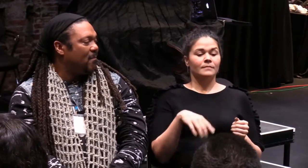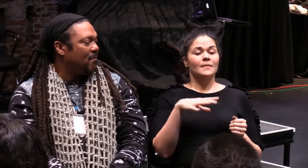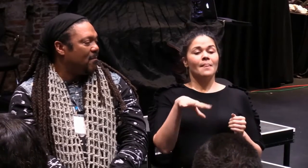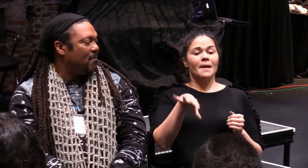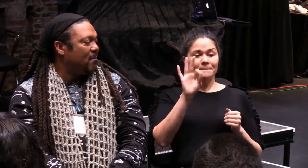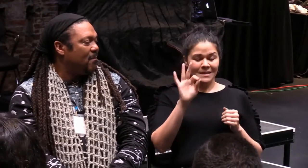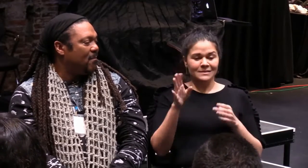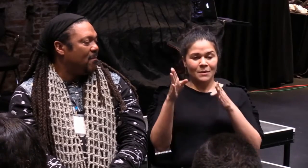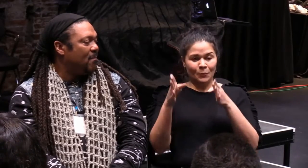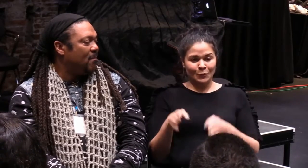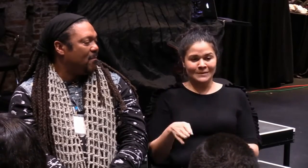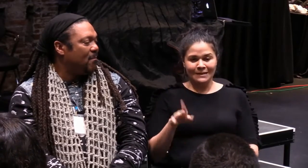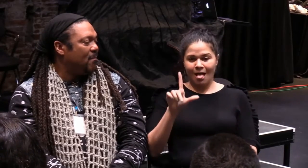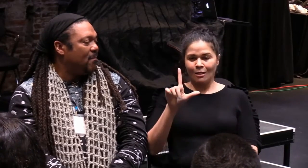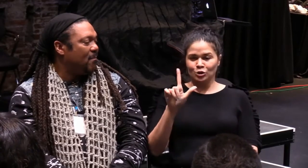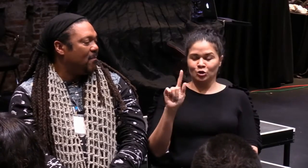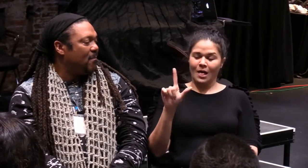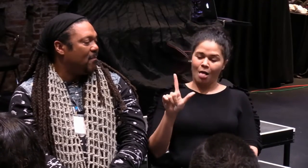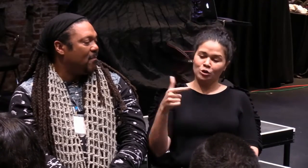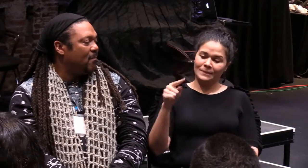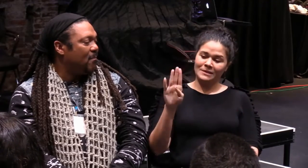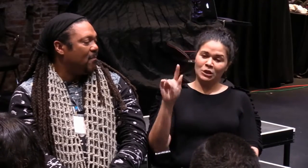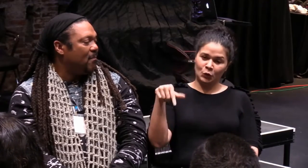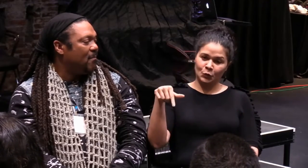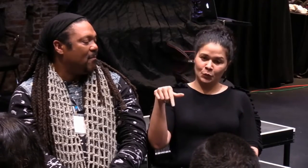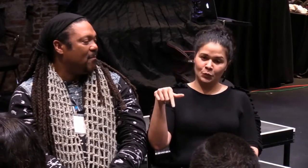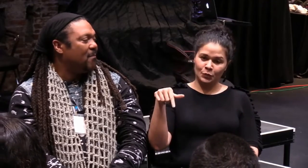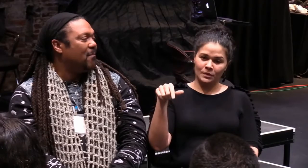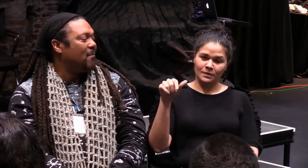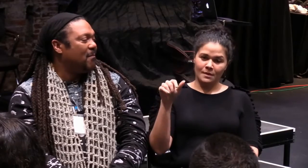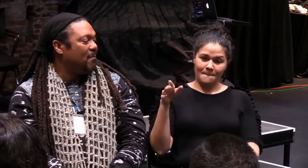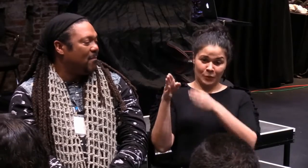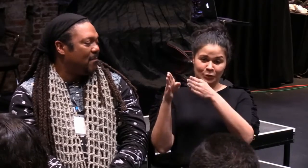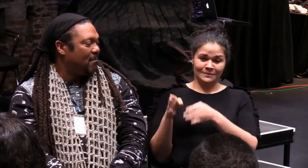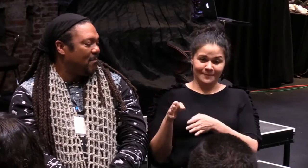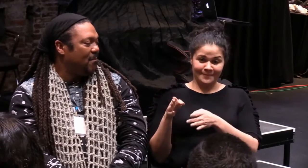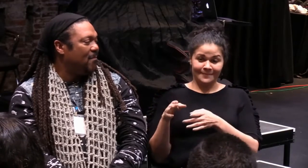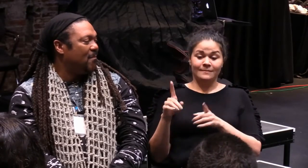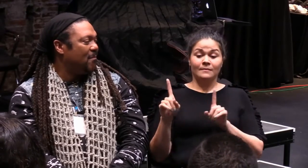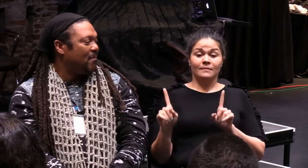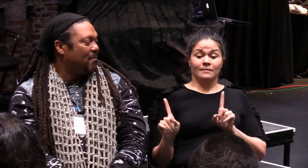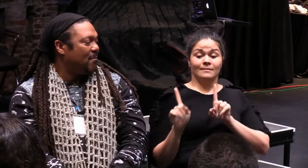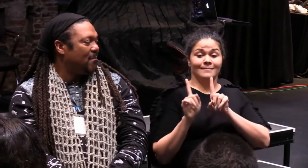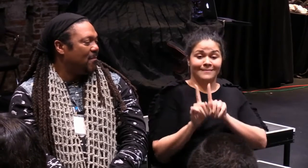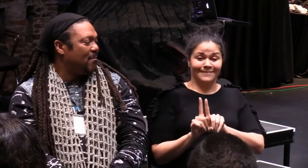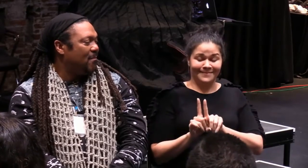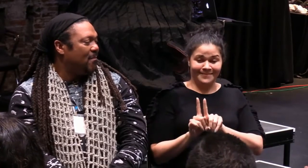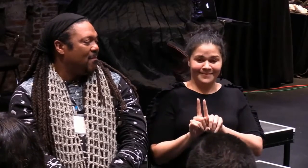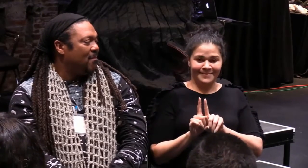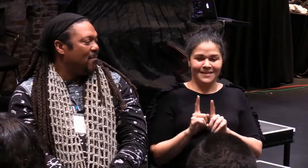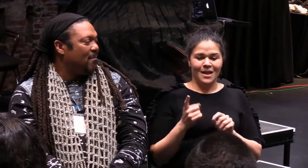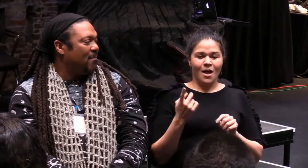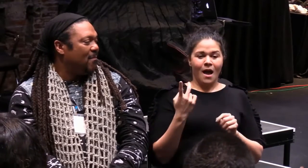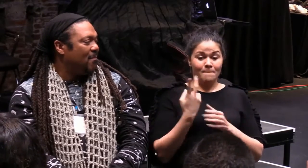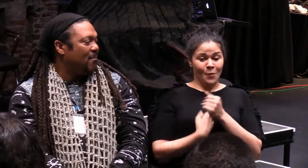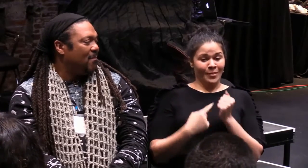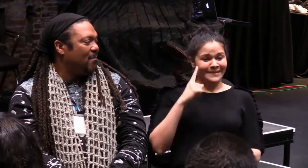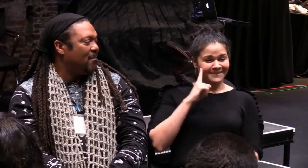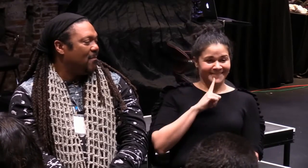I was chosen for the role. And I worked with an LGBTQ person as the